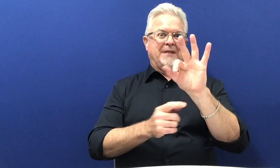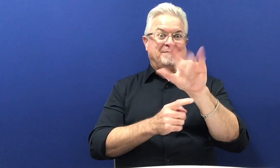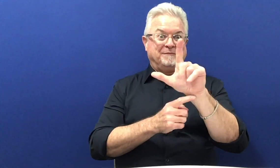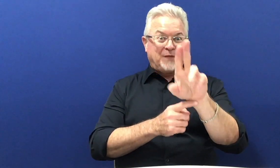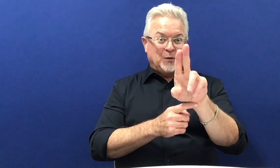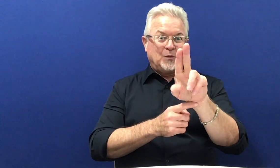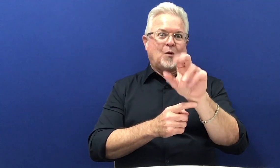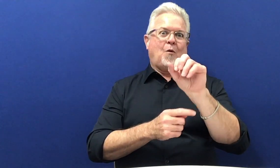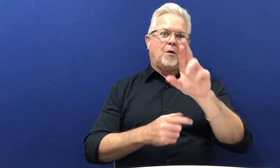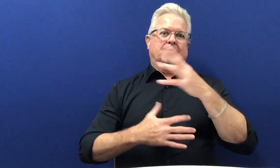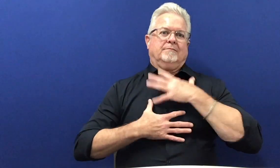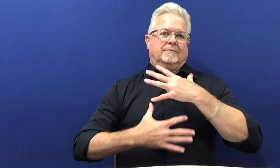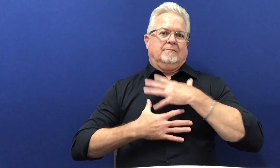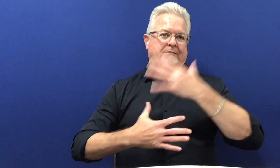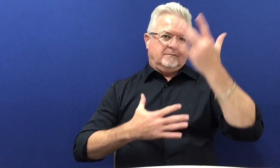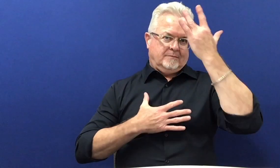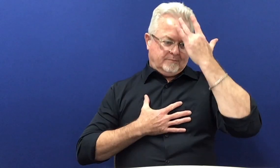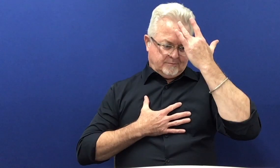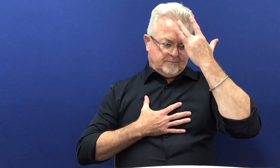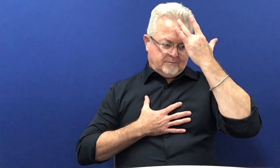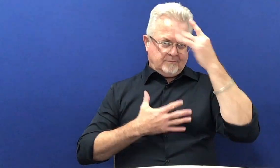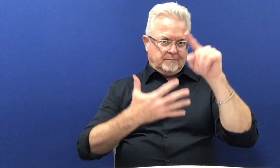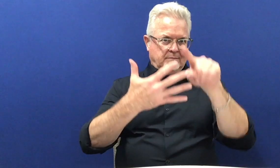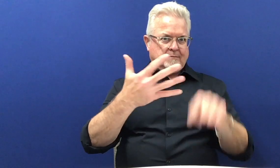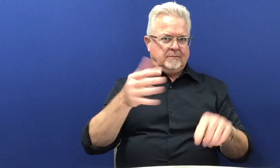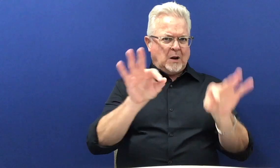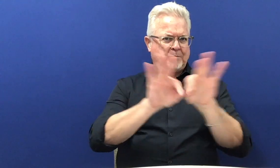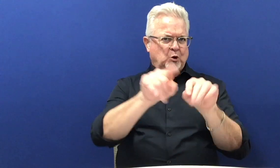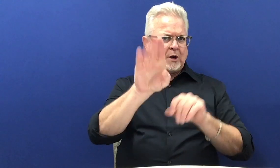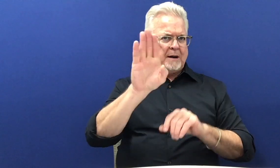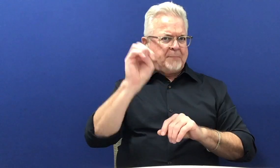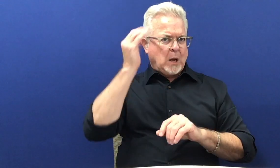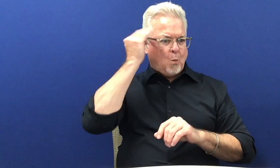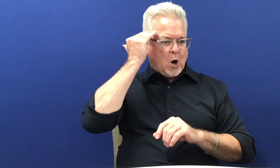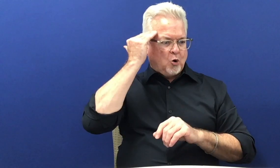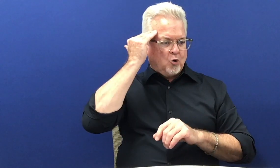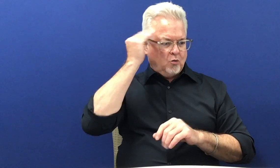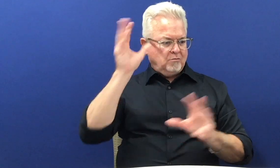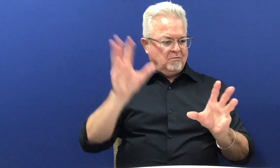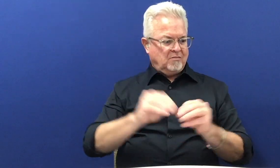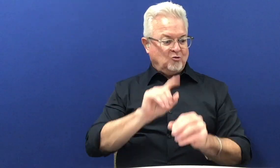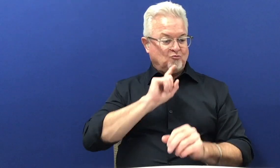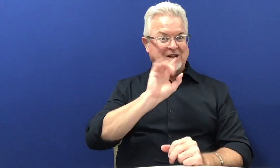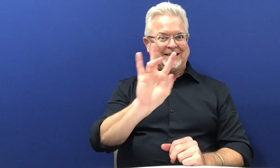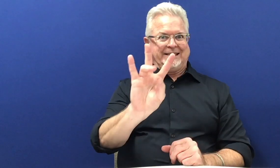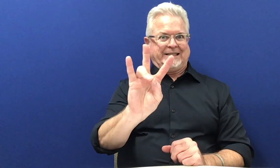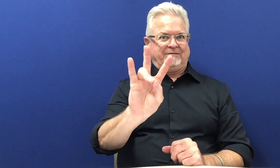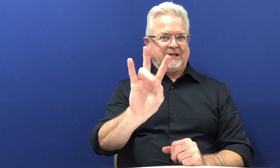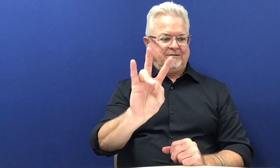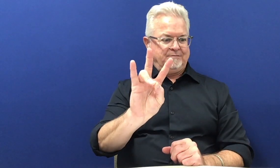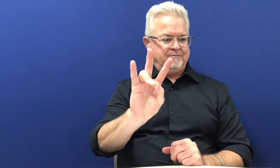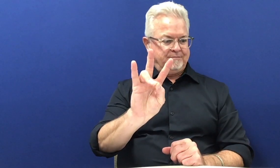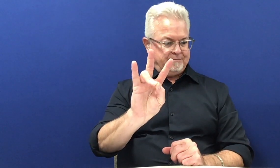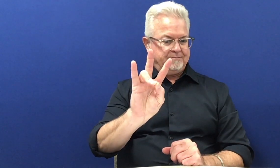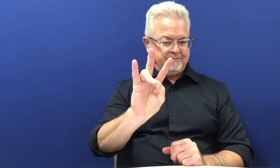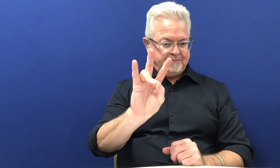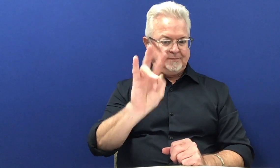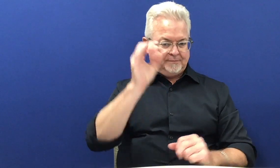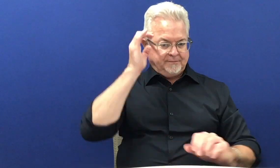that isn't the flu or COVID or RSV, but something else. So I want you to be aware. Altogether, there are